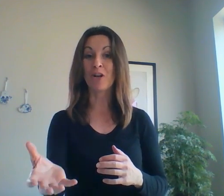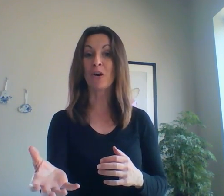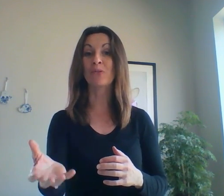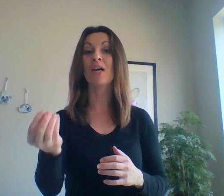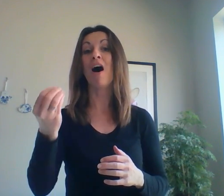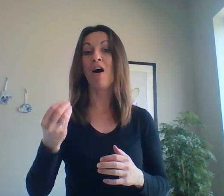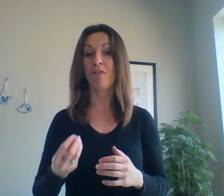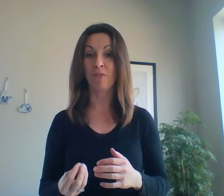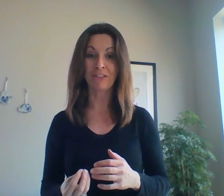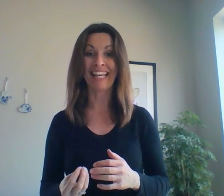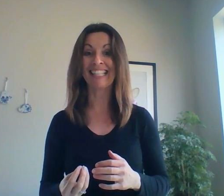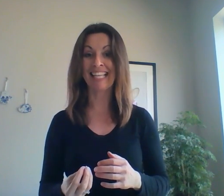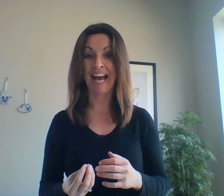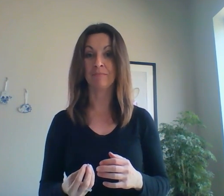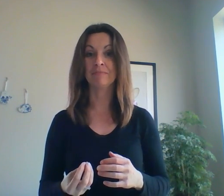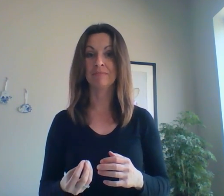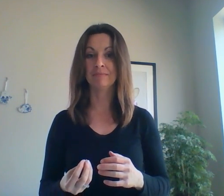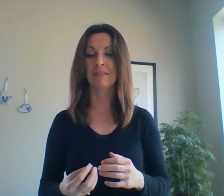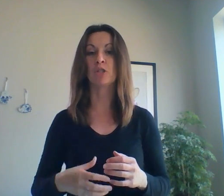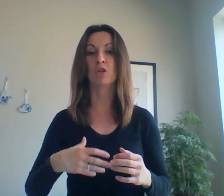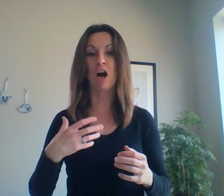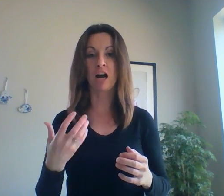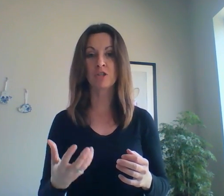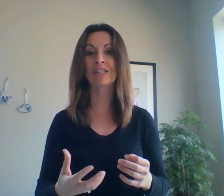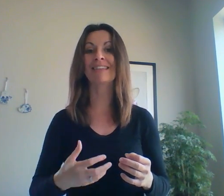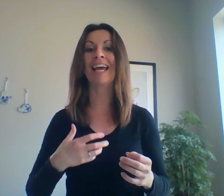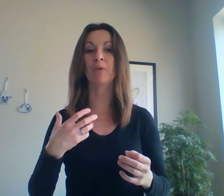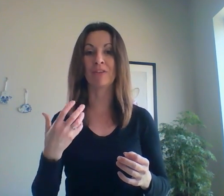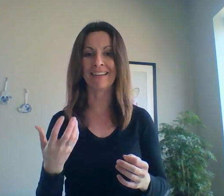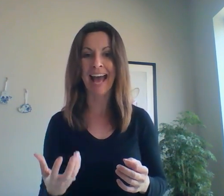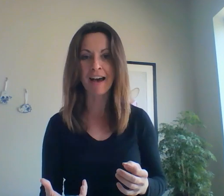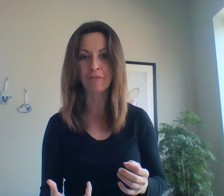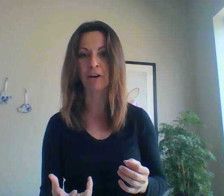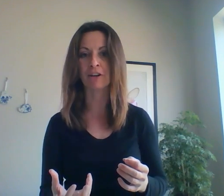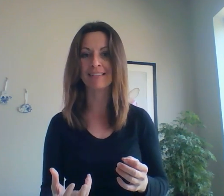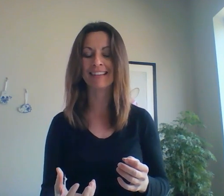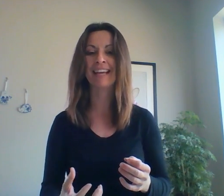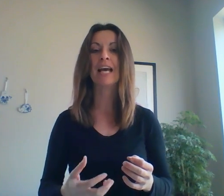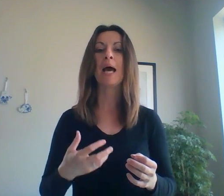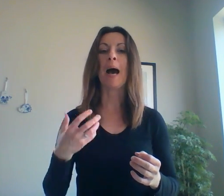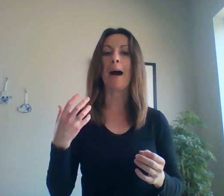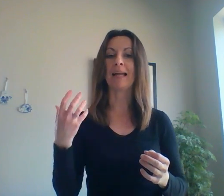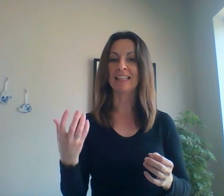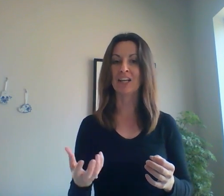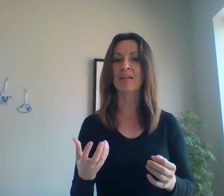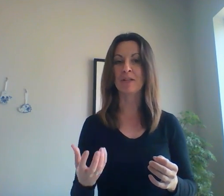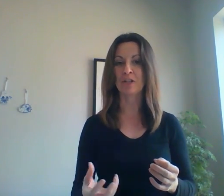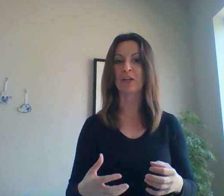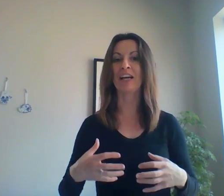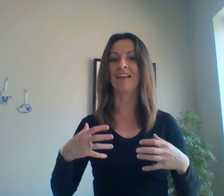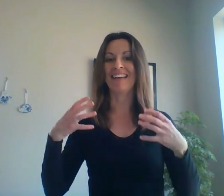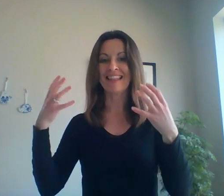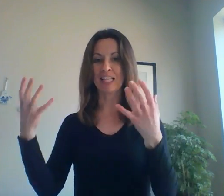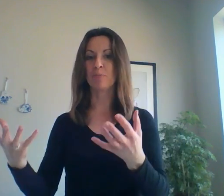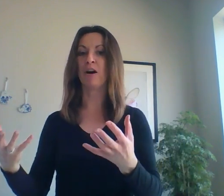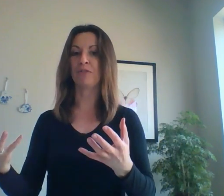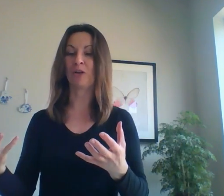notes for the exam. That's your consciously and with an effort learning material that's part of your